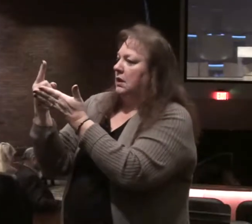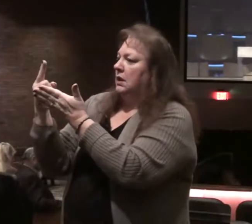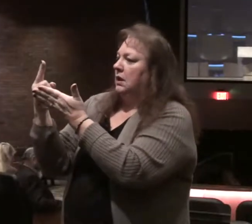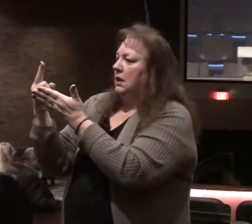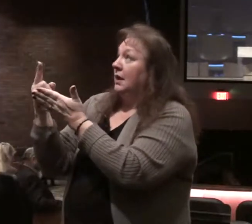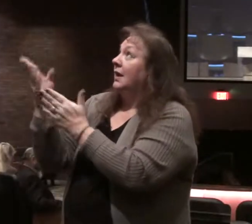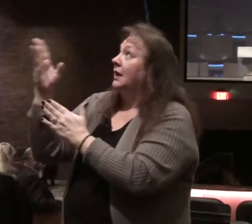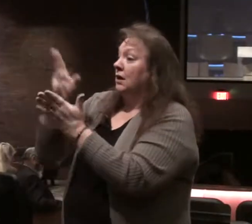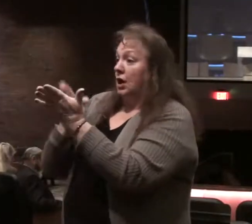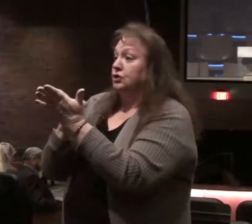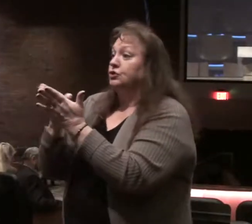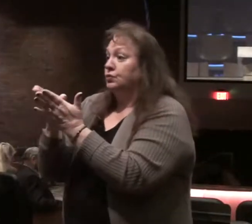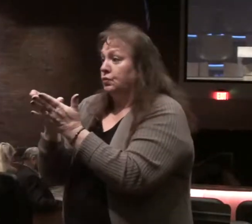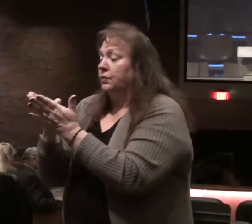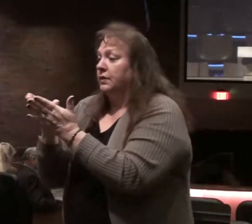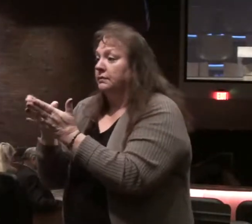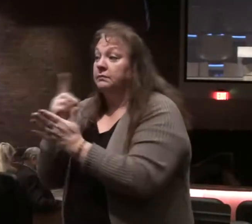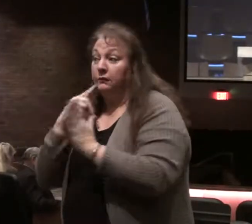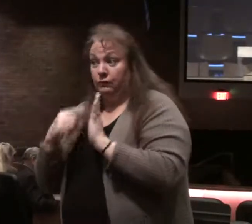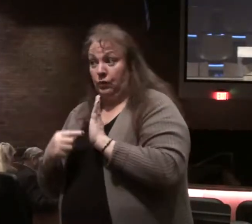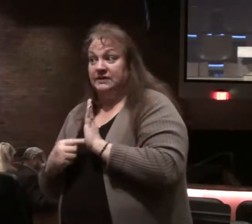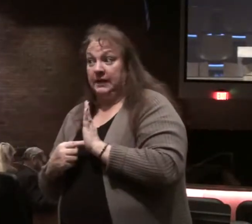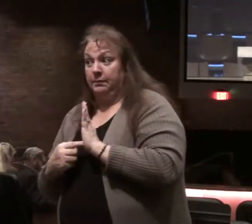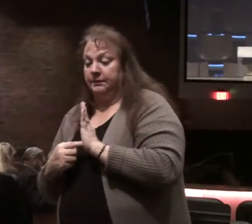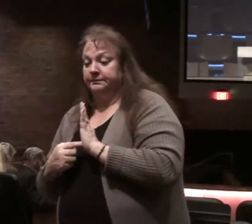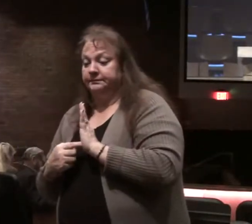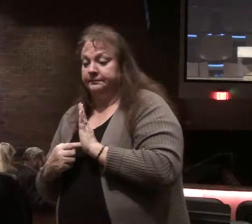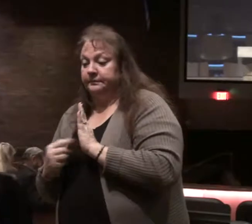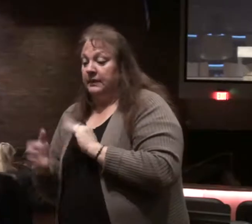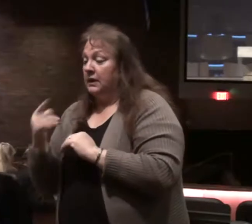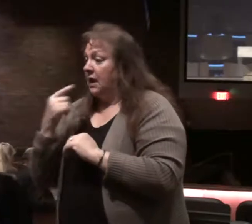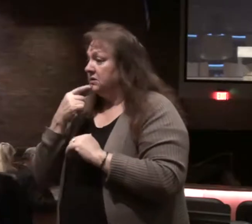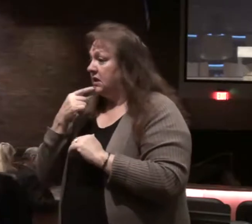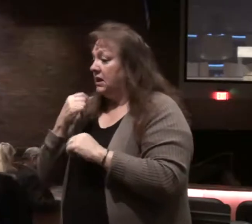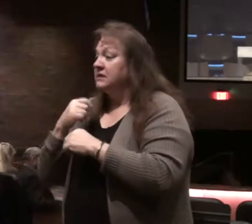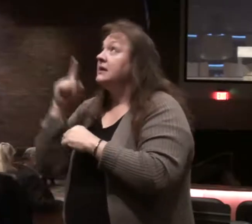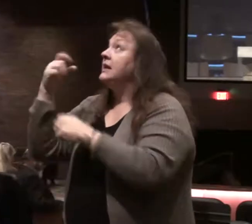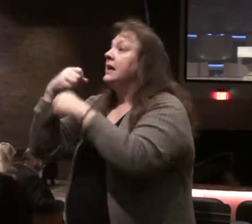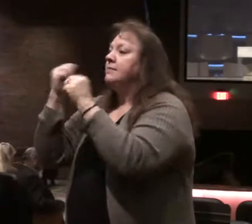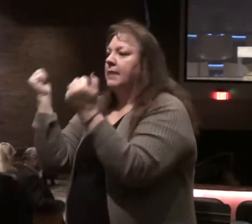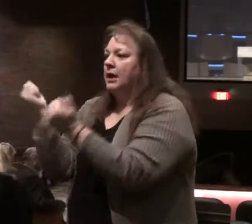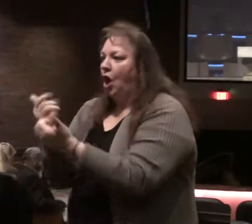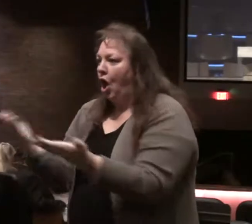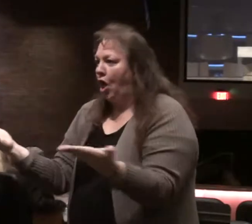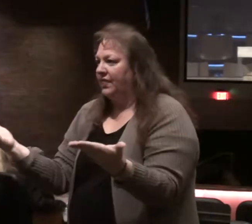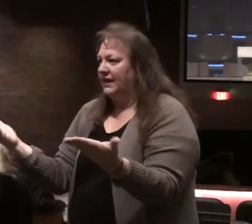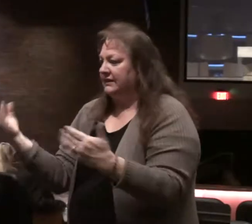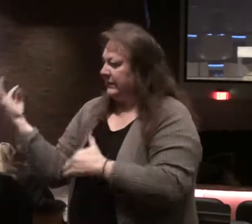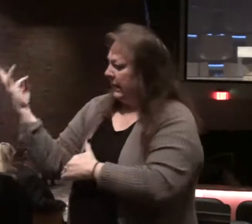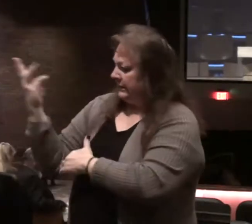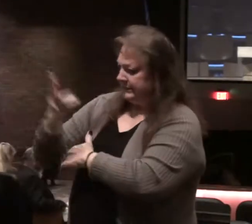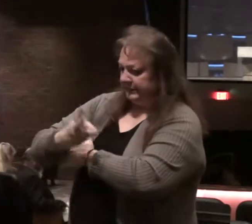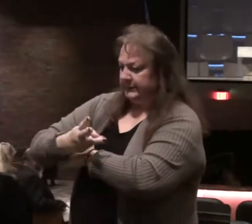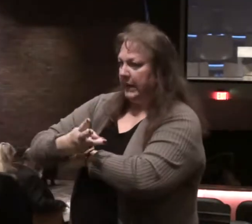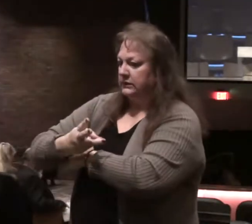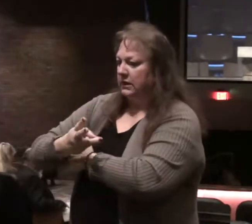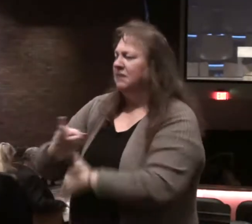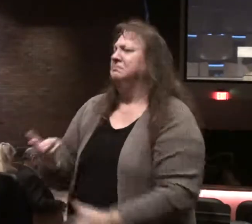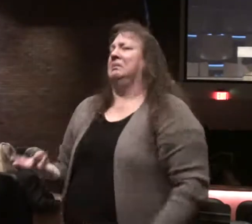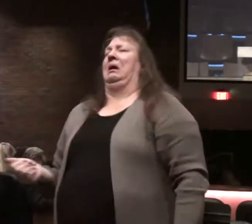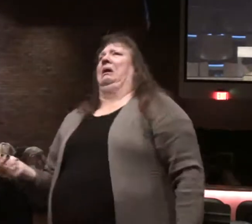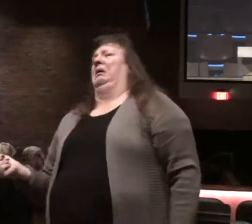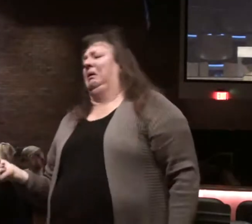truth of the word of God. For example, God says he made all things in six days. Ha!